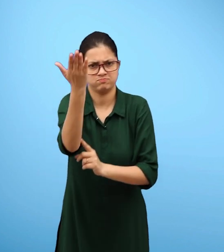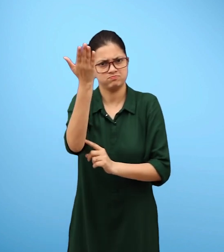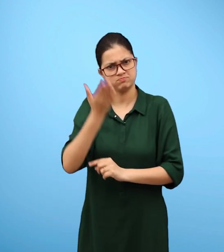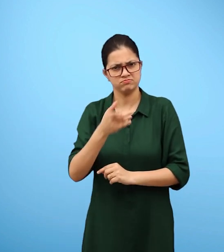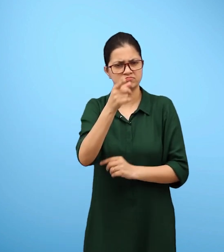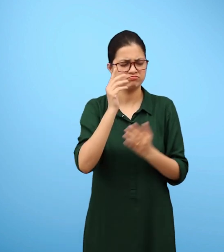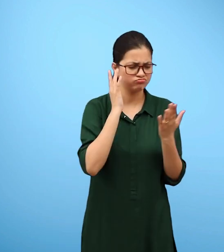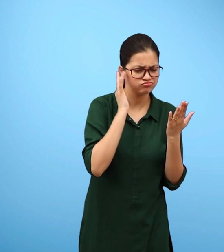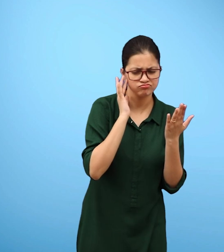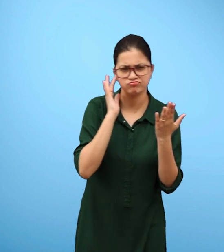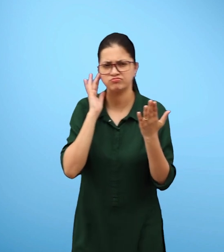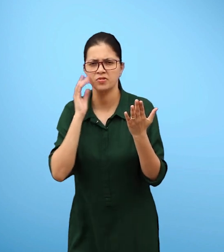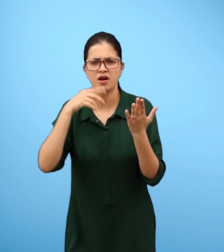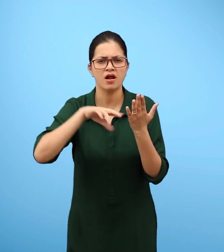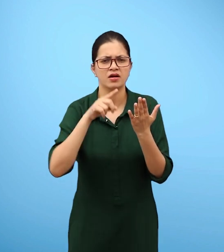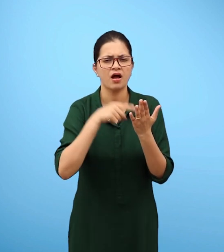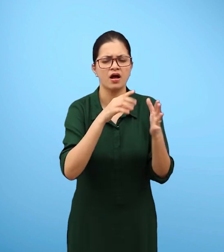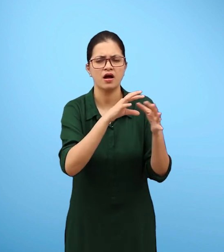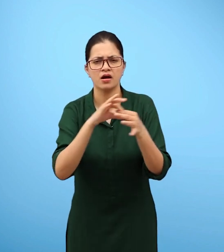What could be the possible reasons for this difference? 16.